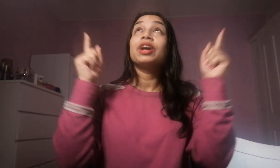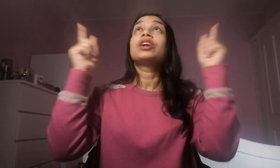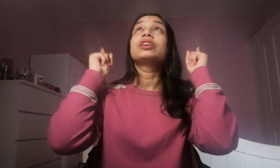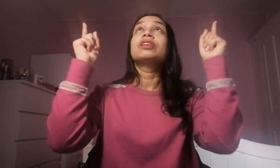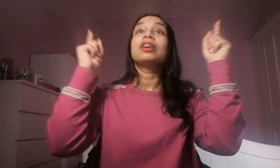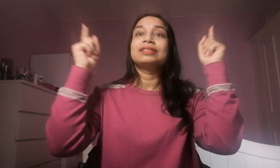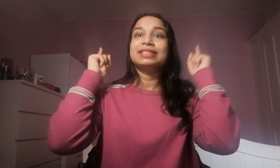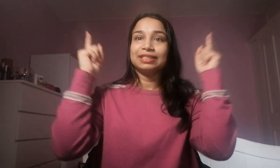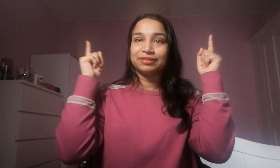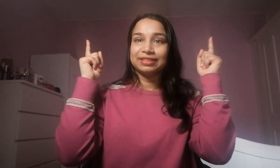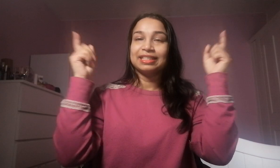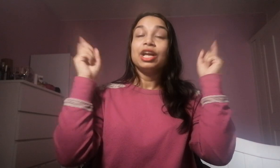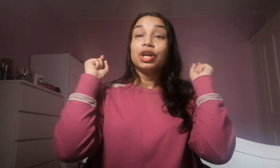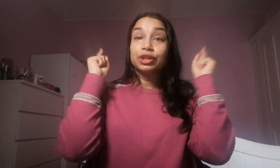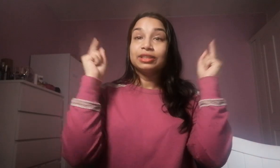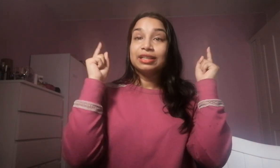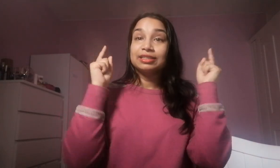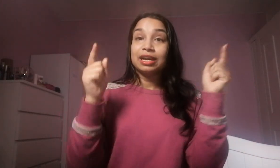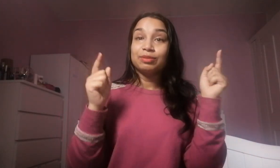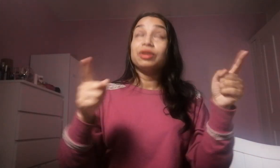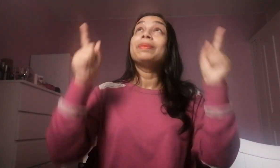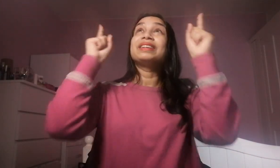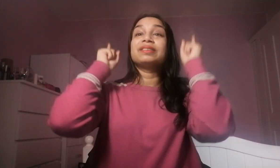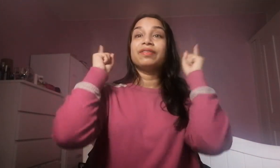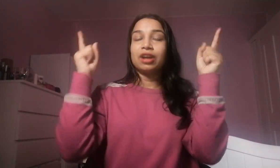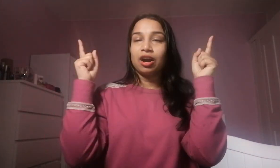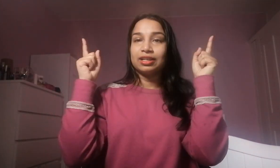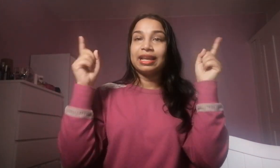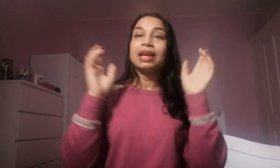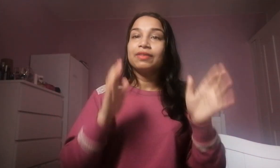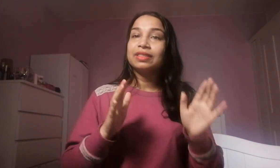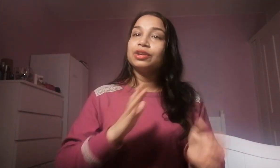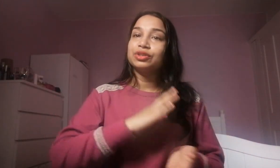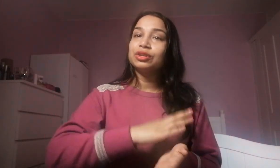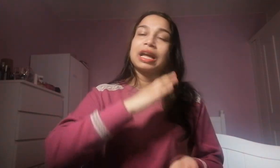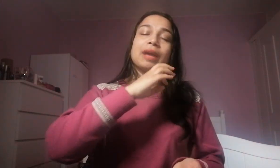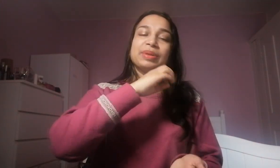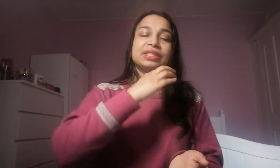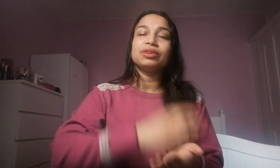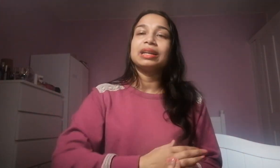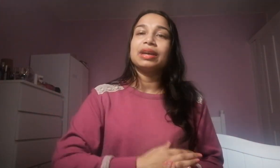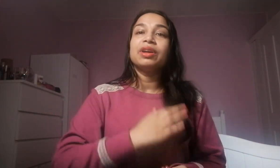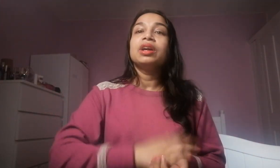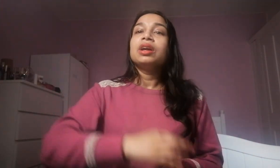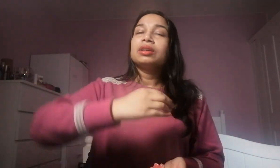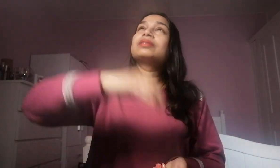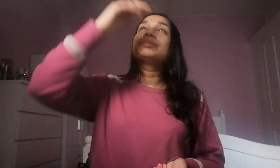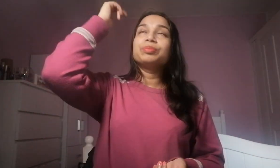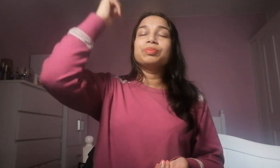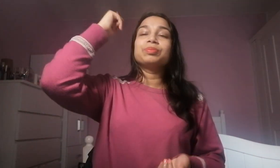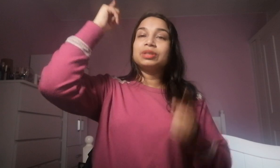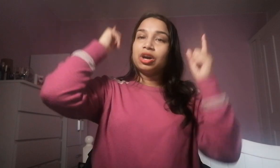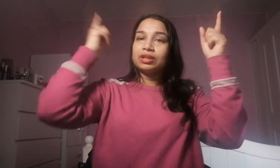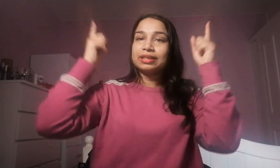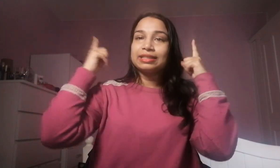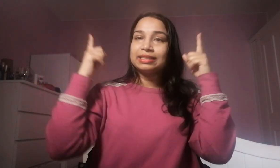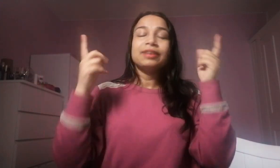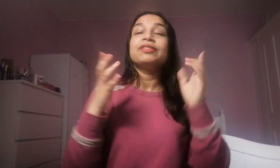God delivers good things come to you because of God everything you do happens in your life God okay if